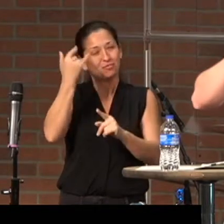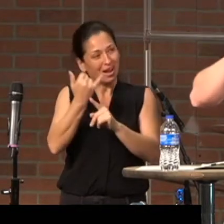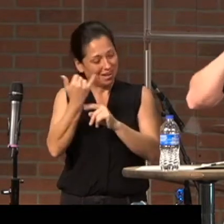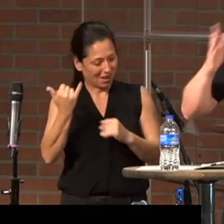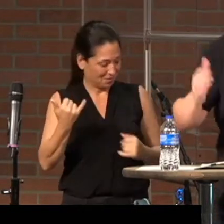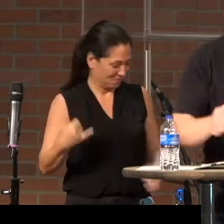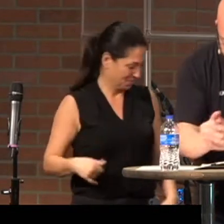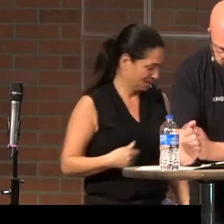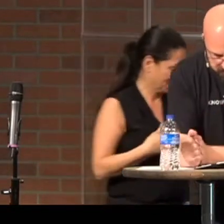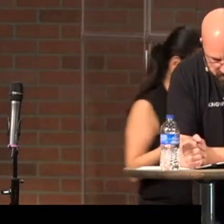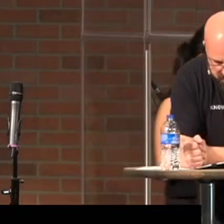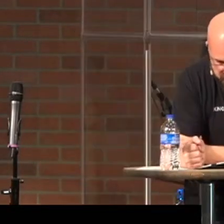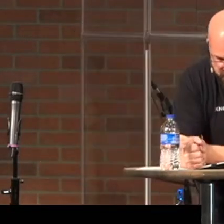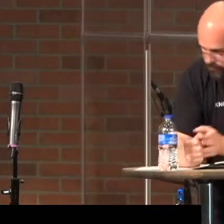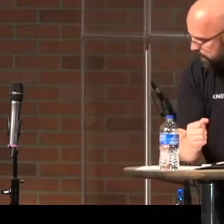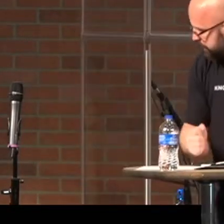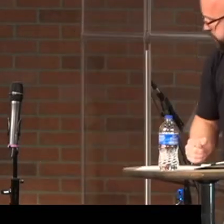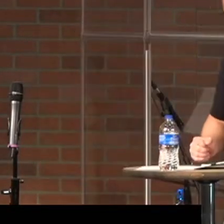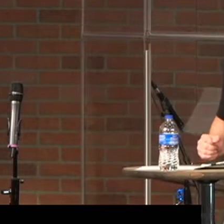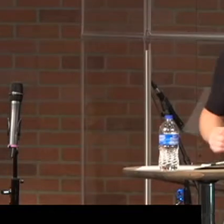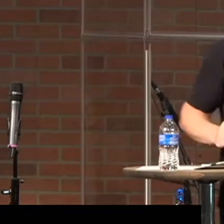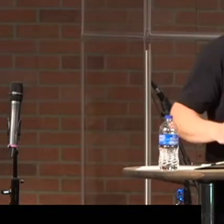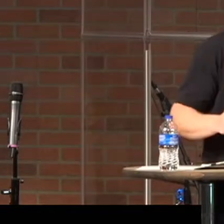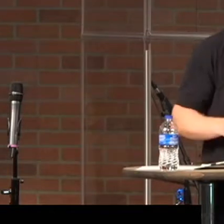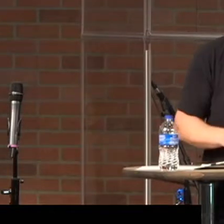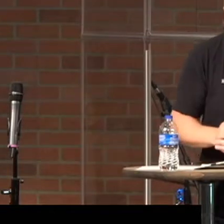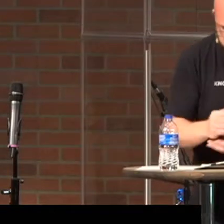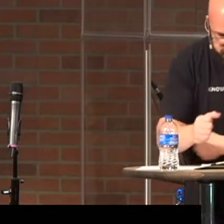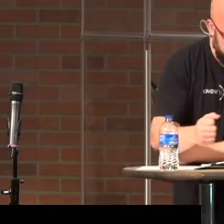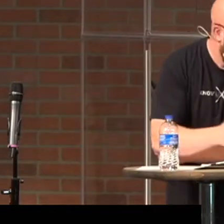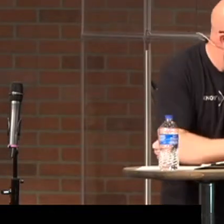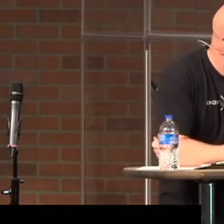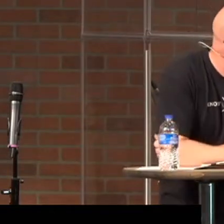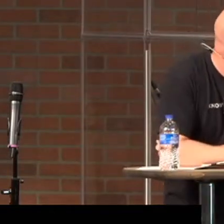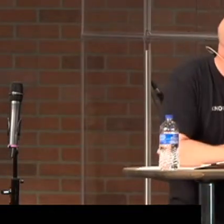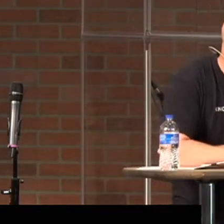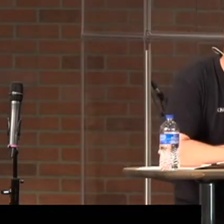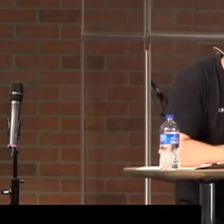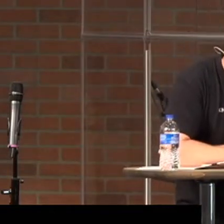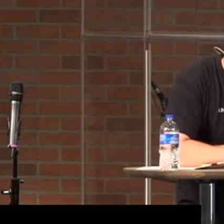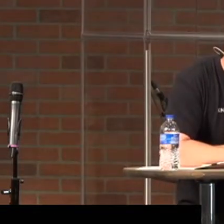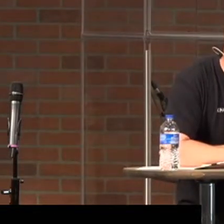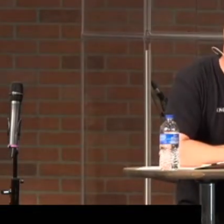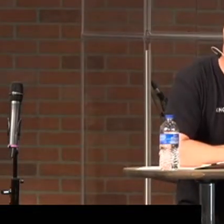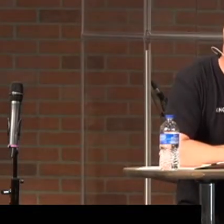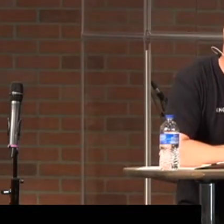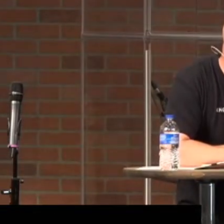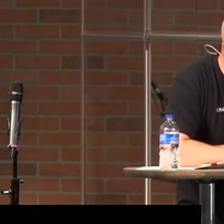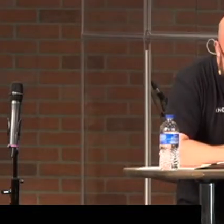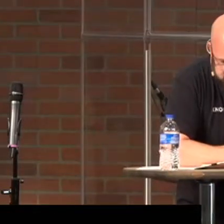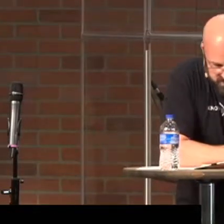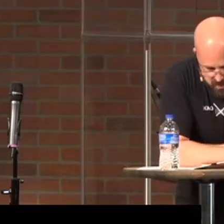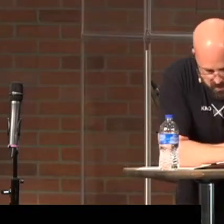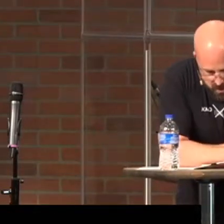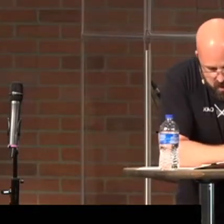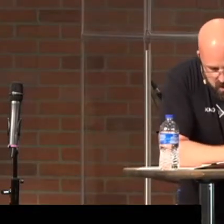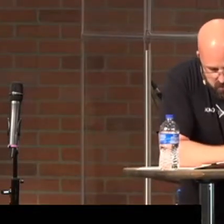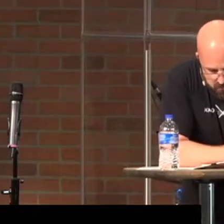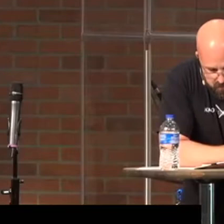you're just going to have to be distracted. Here's the text. Erica, you good? Okay. We dancing now? Okay.